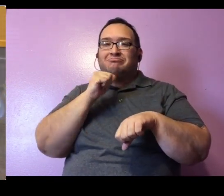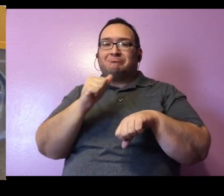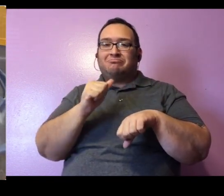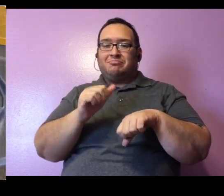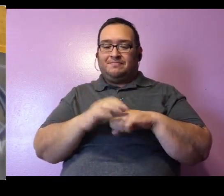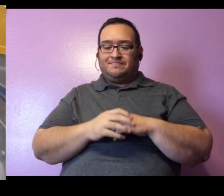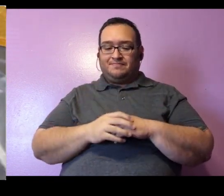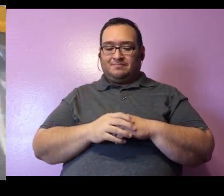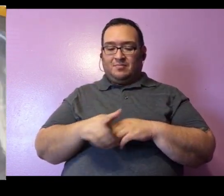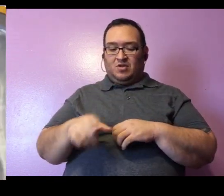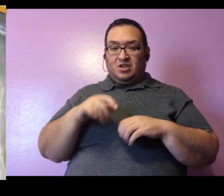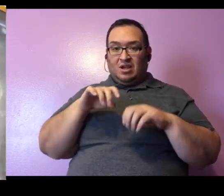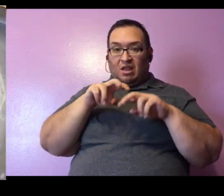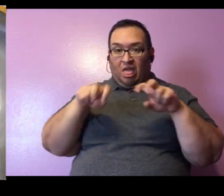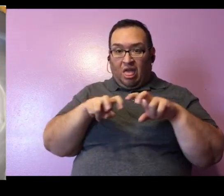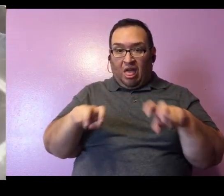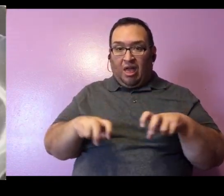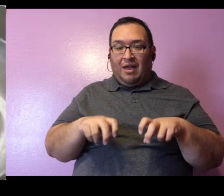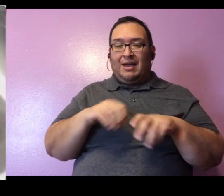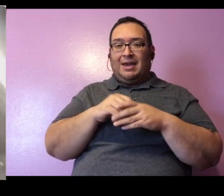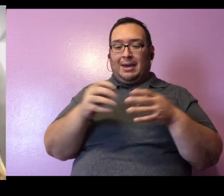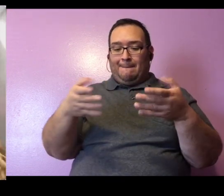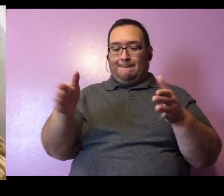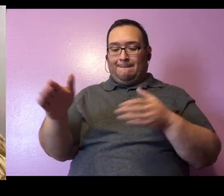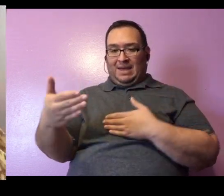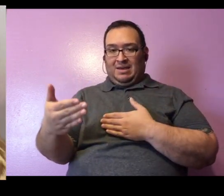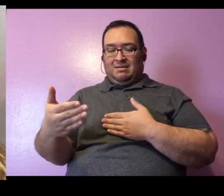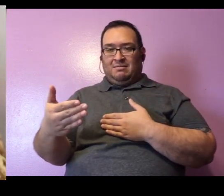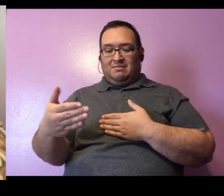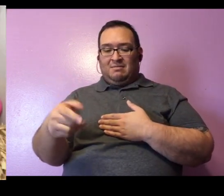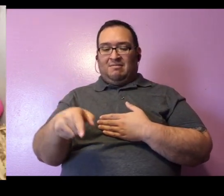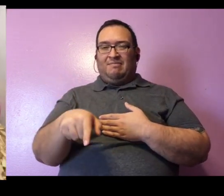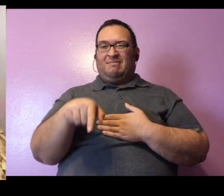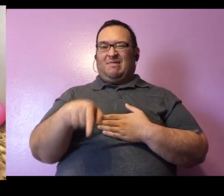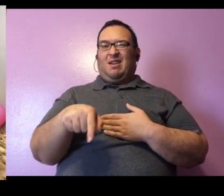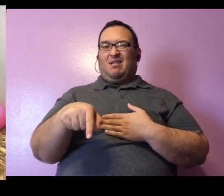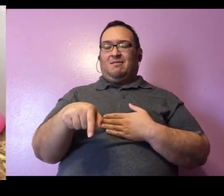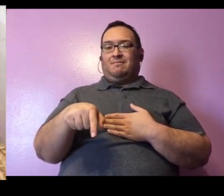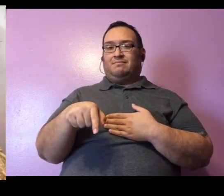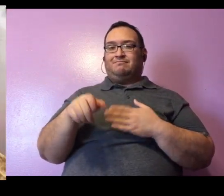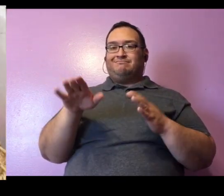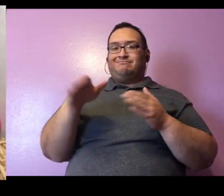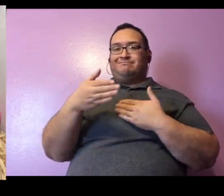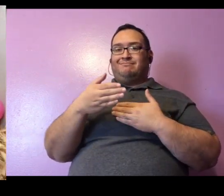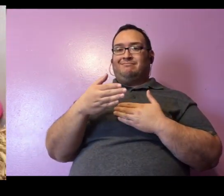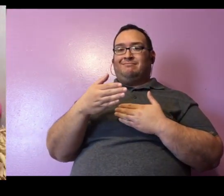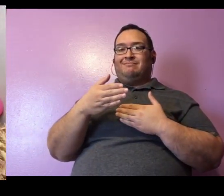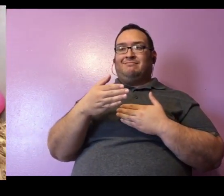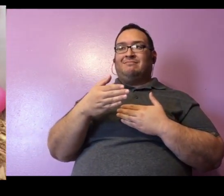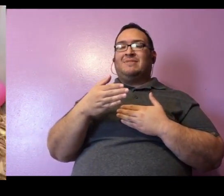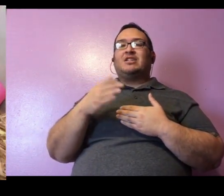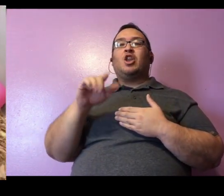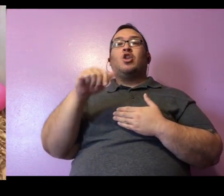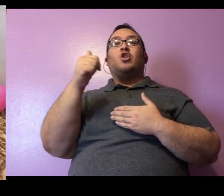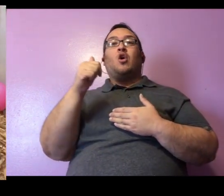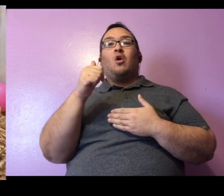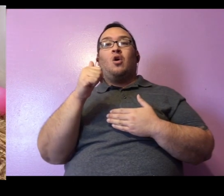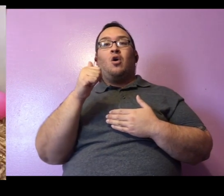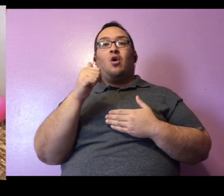So here she is digging around in a mulch bin. Now, this is actually an extra enriching experience